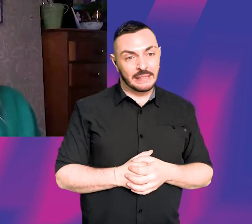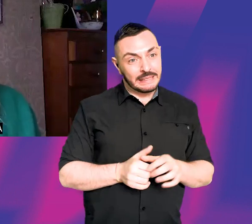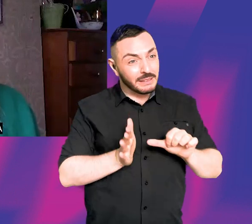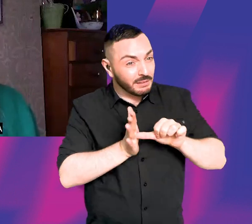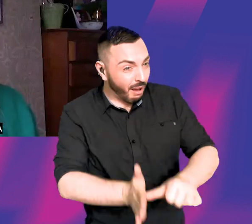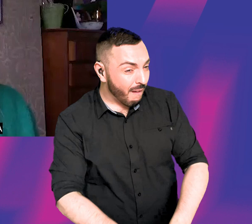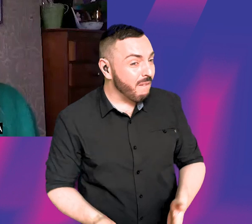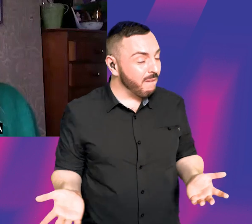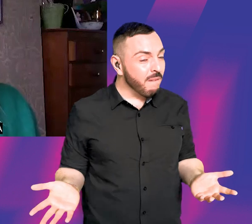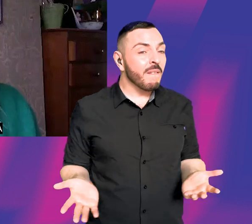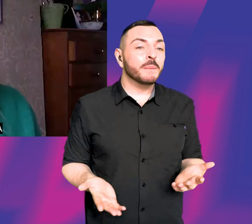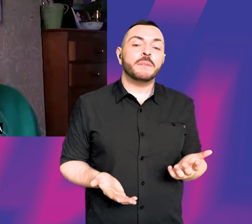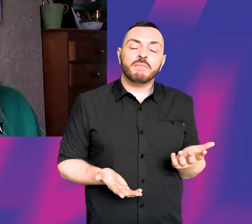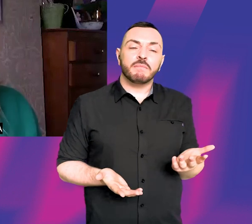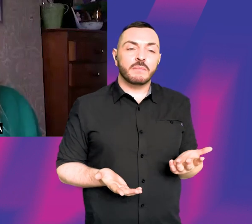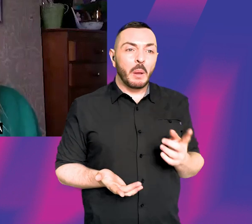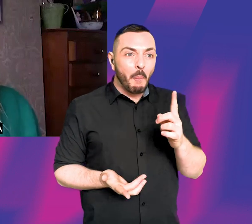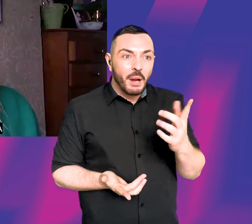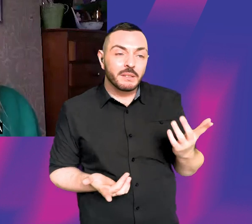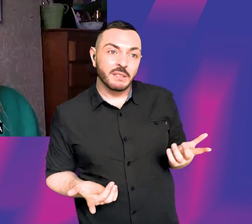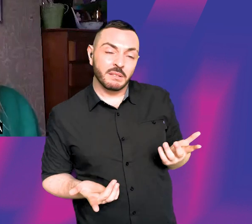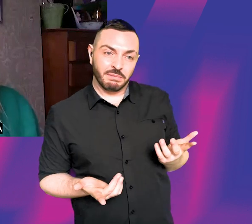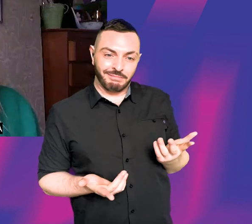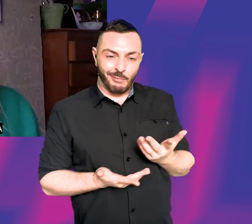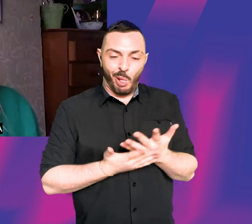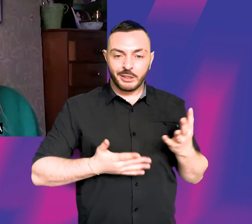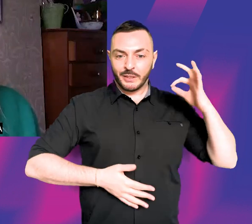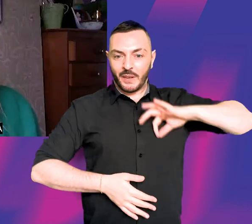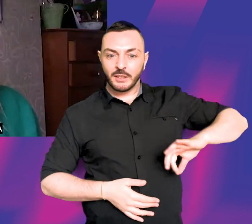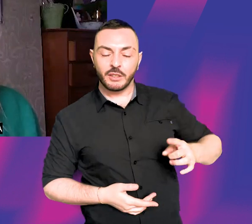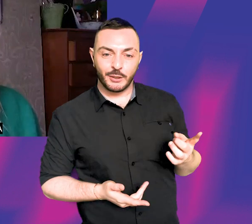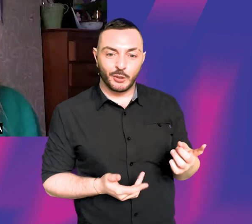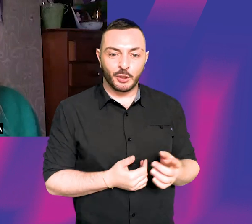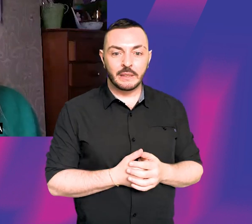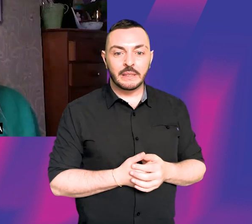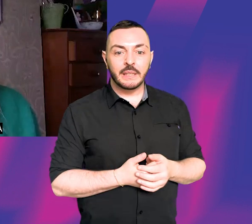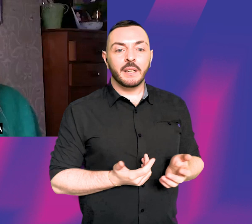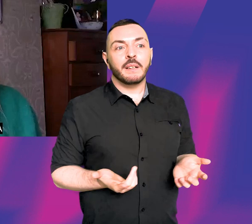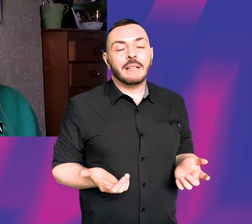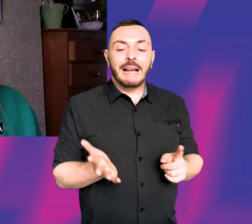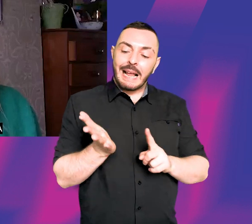the audition, and I had the amazing advantage of having done some of the Lambda